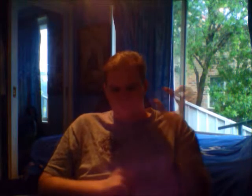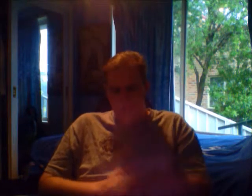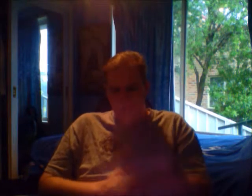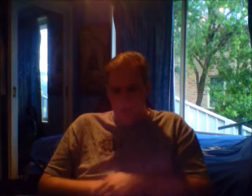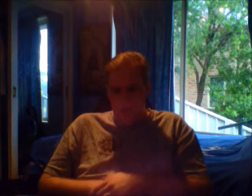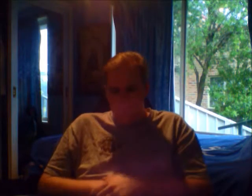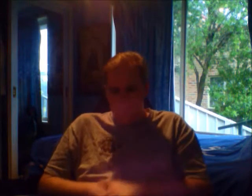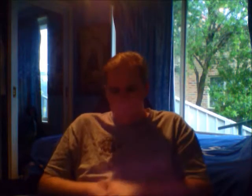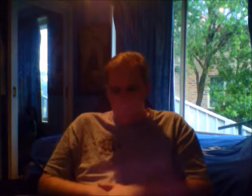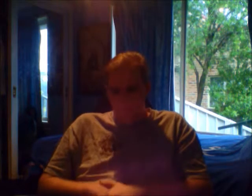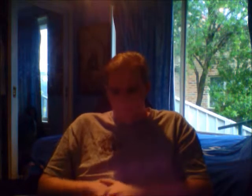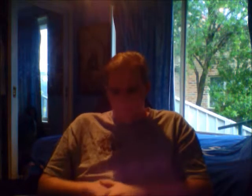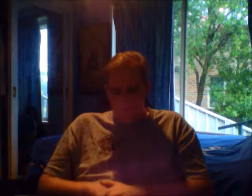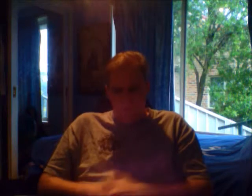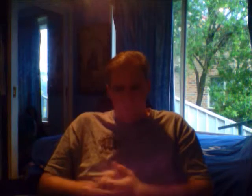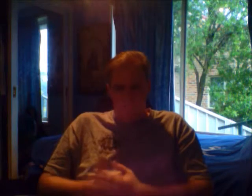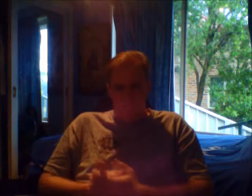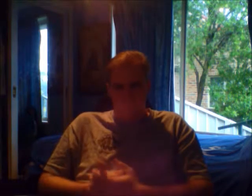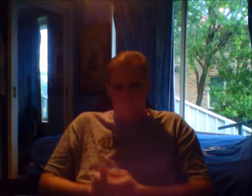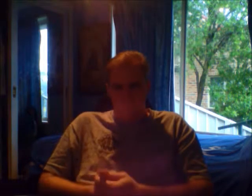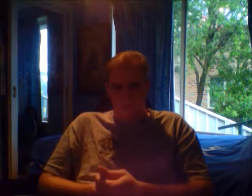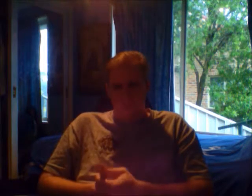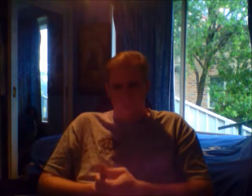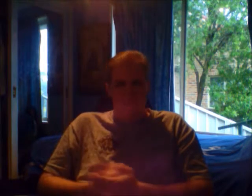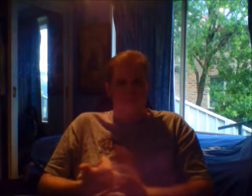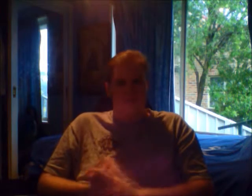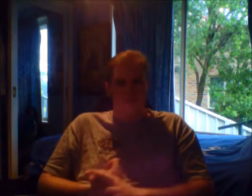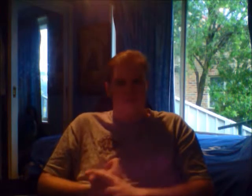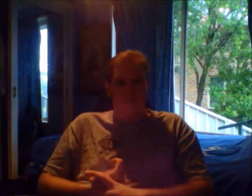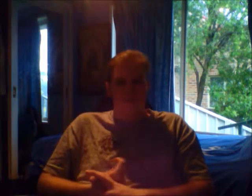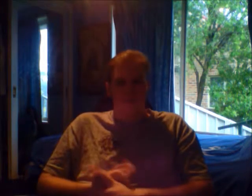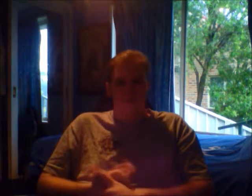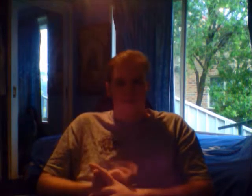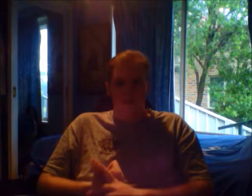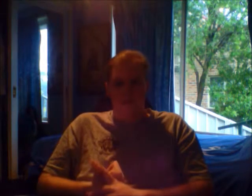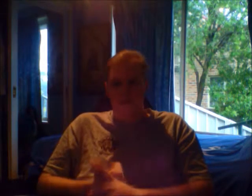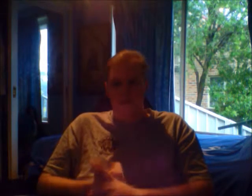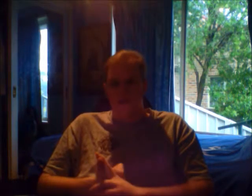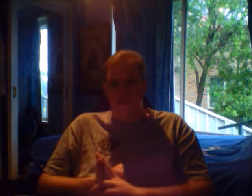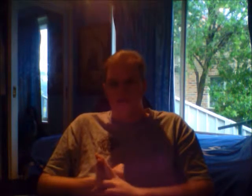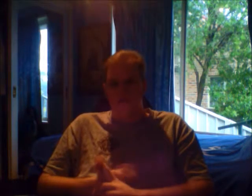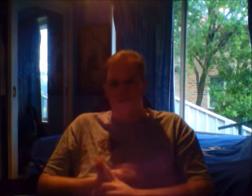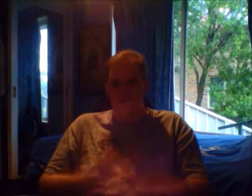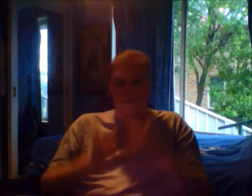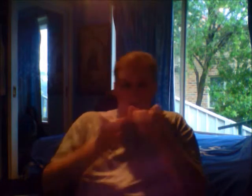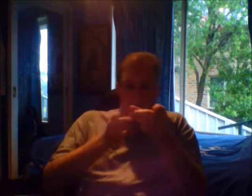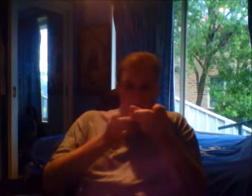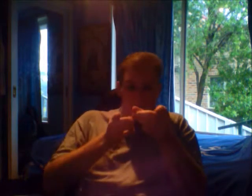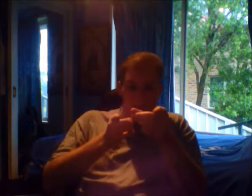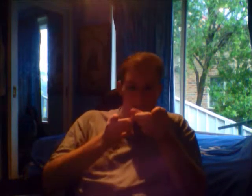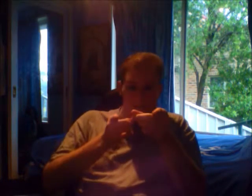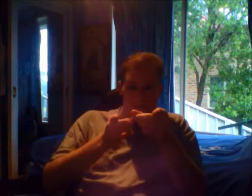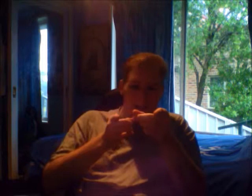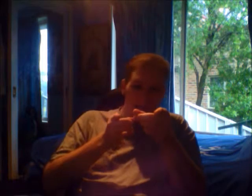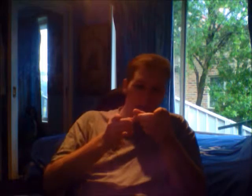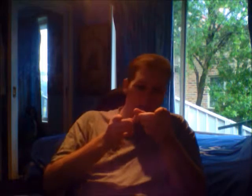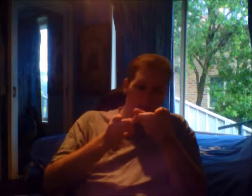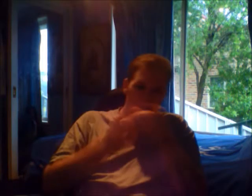Um, the other one was suggested to me by Hayden Carlton. Shout out to you, Hayden.